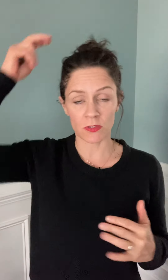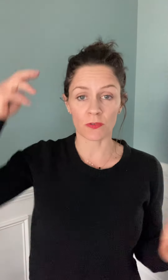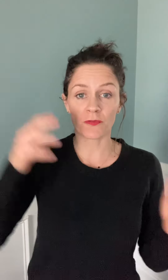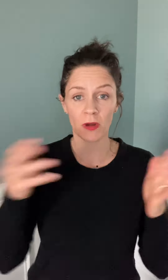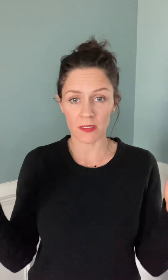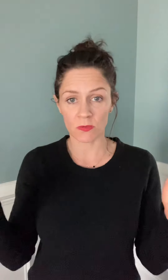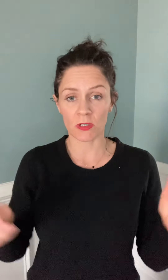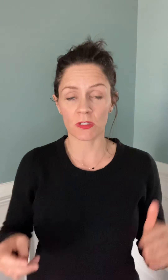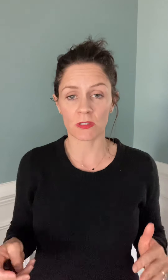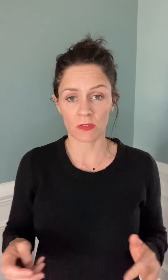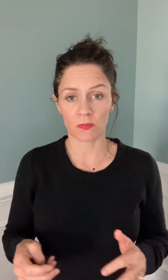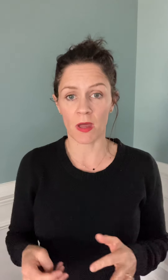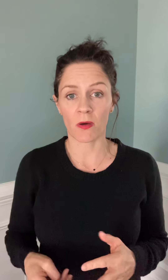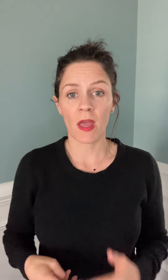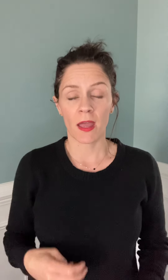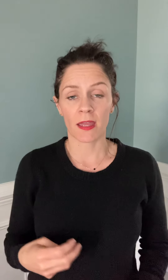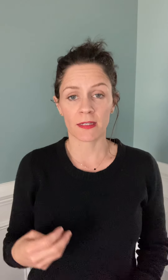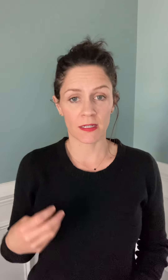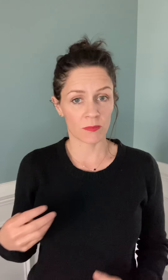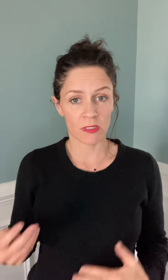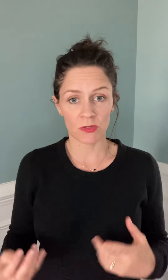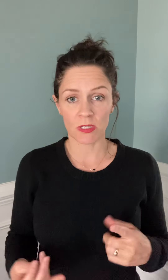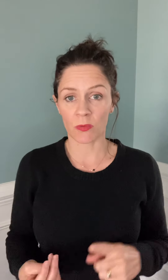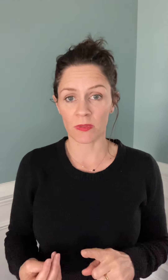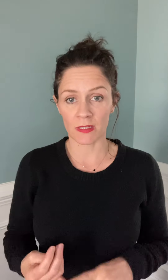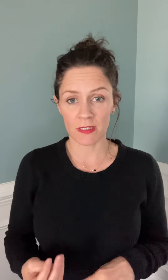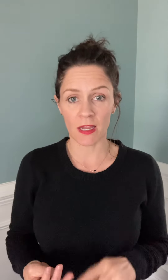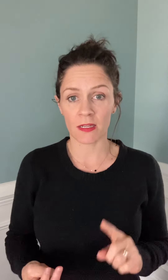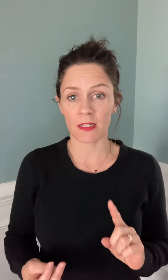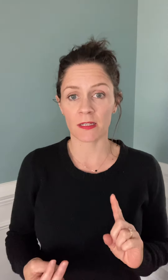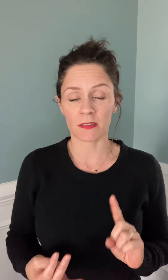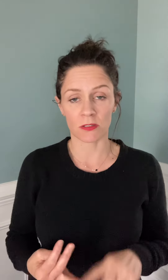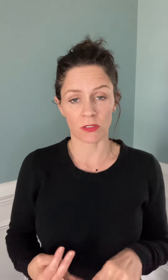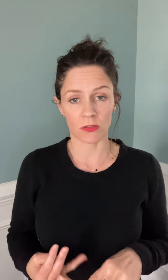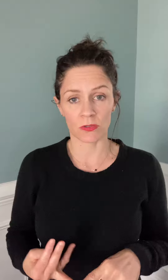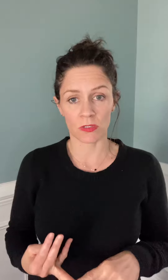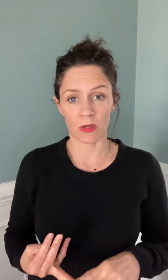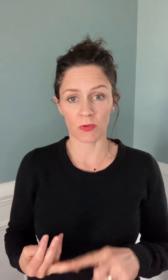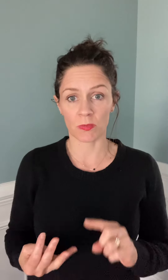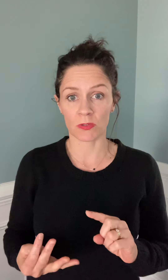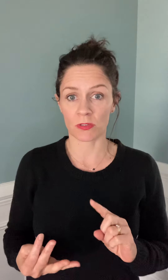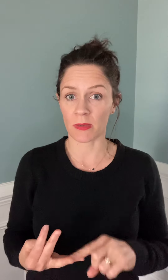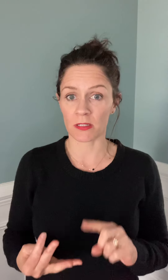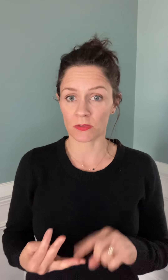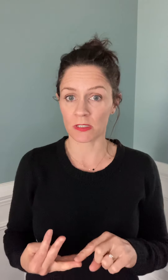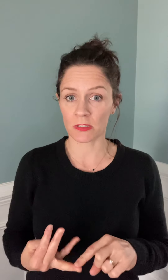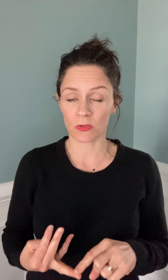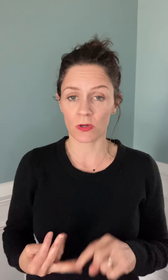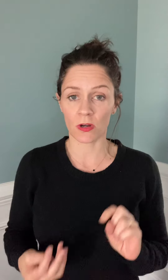certain phrase which I'll teach you as well and it can be used to help with anxiety. It's also used to help with post-traumatic stress disorder,